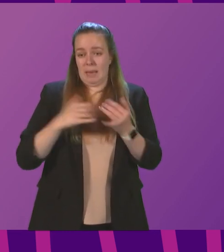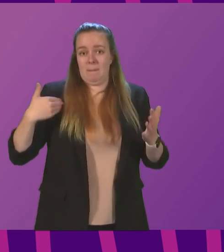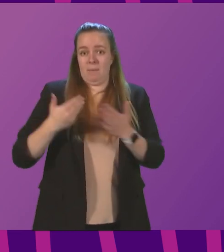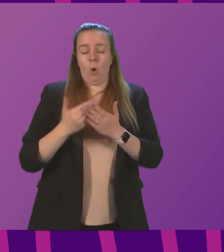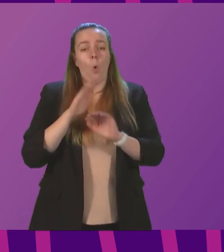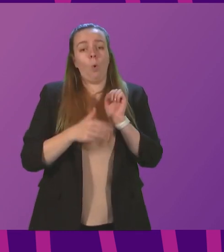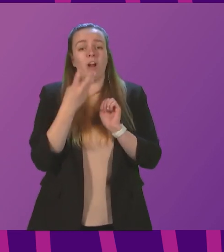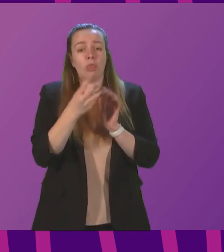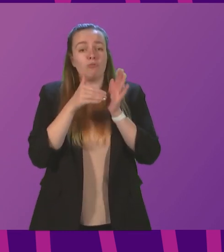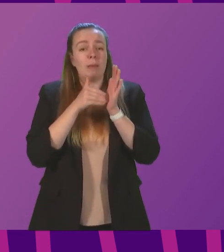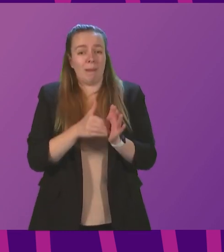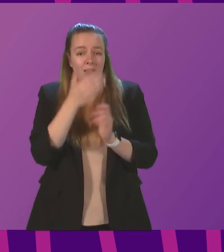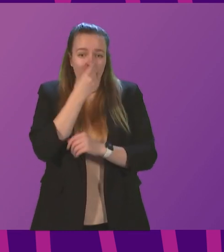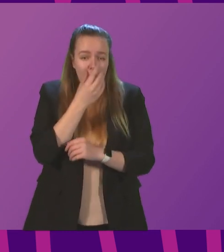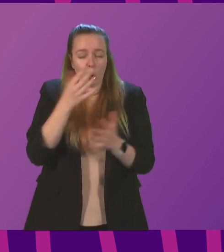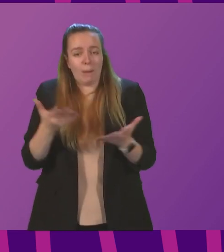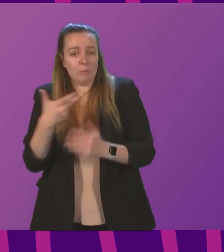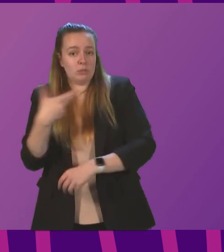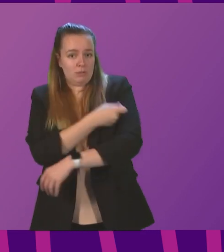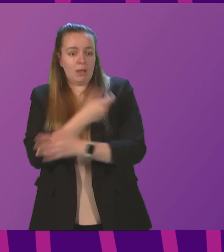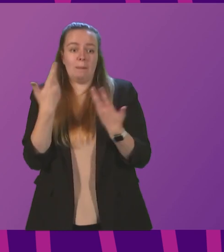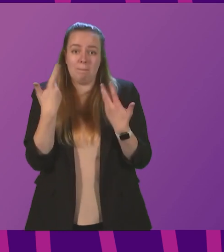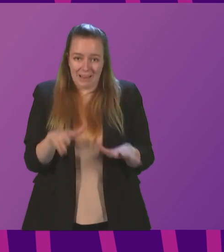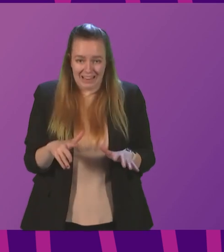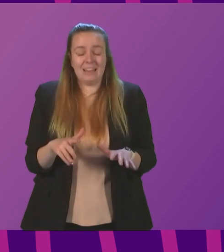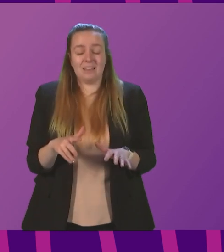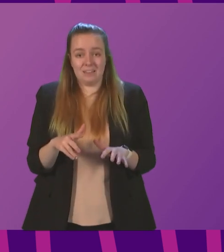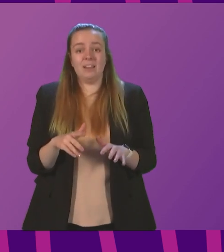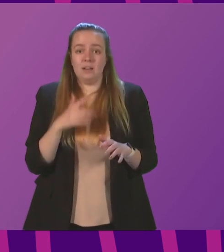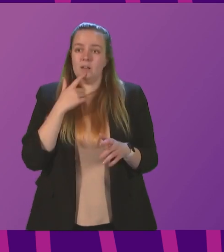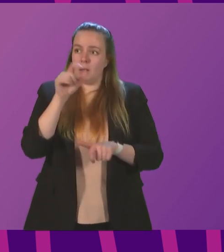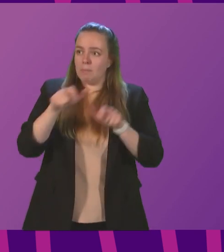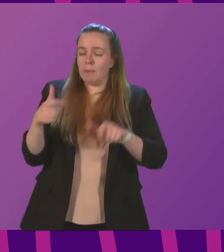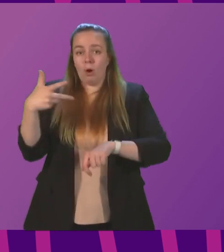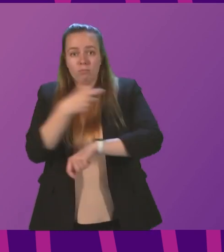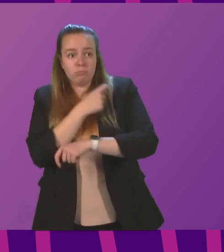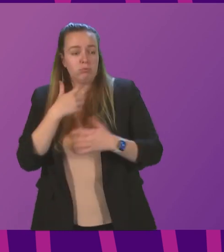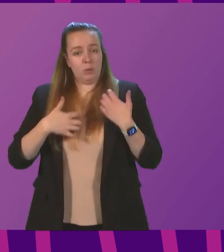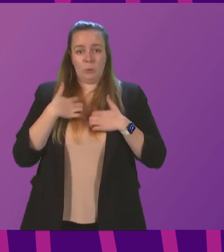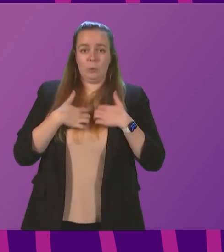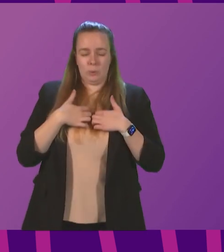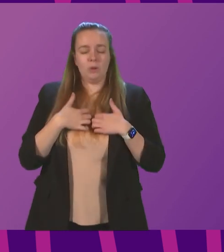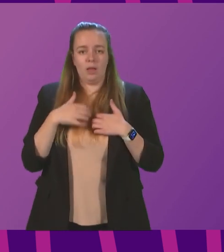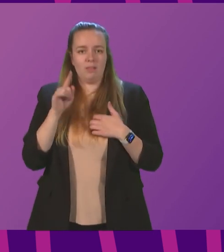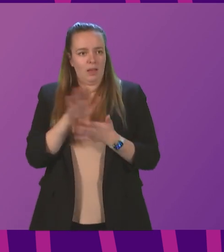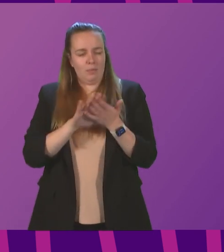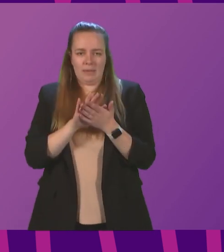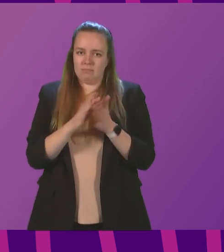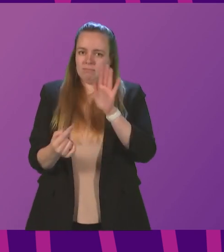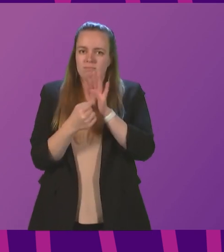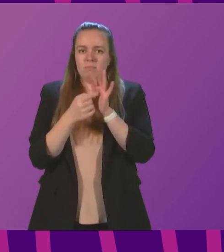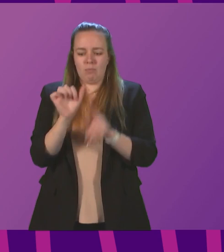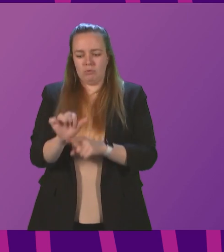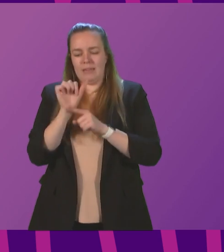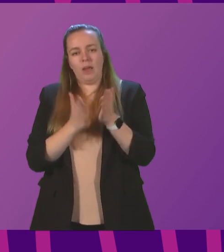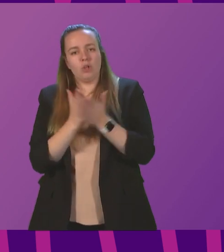than 3 million flu and booster jags have been administered. Take-up rates have been encouraging, and this is providing vital protection as